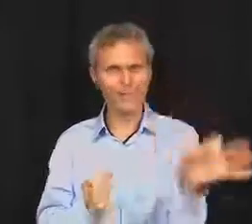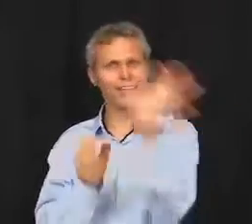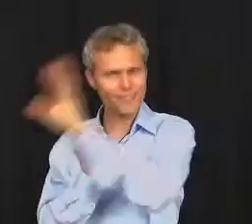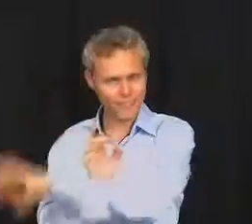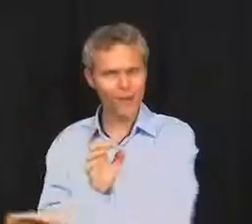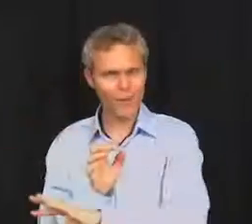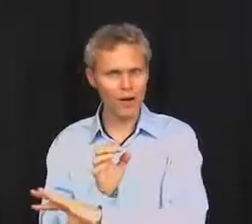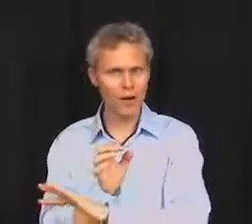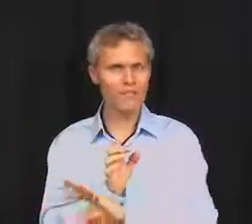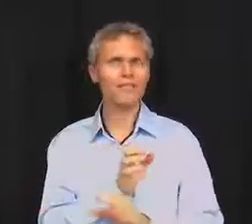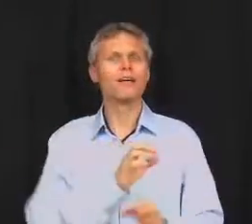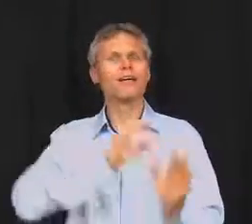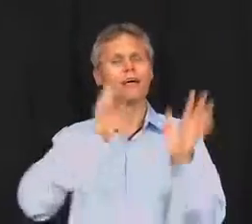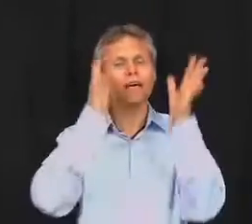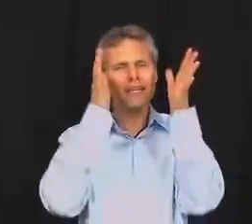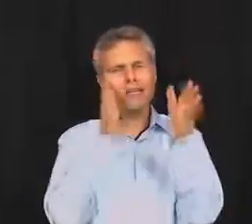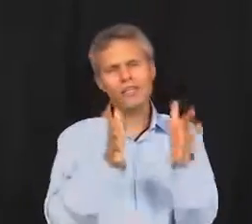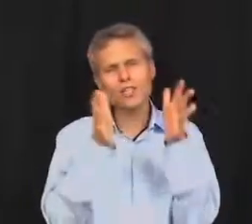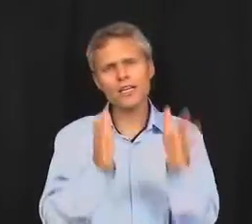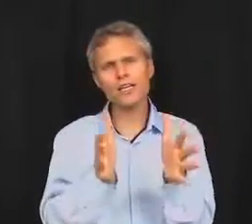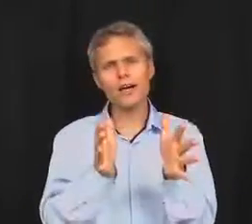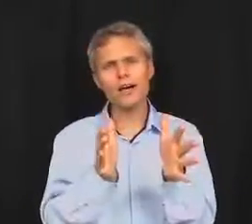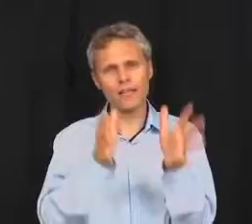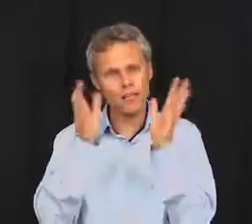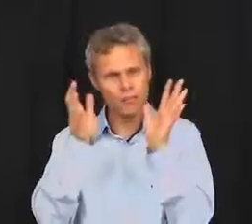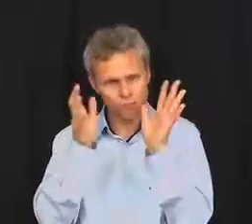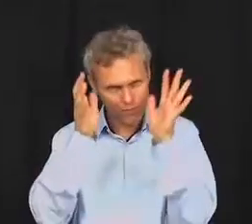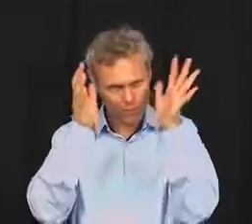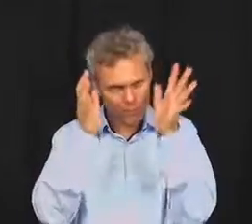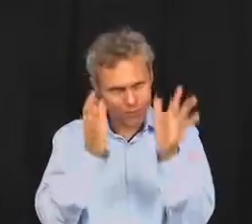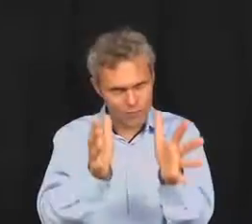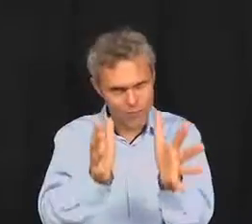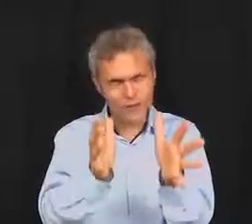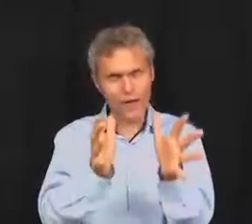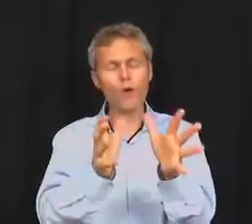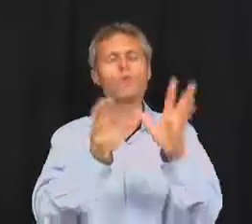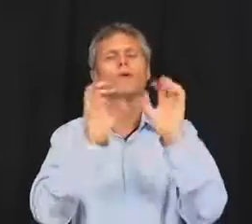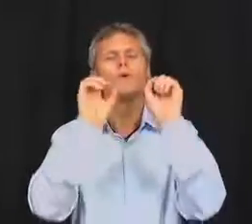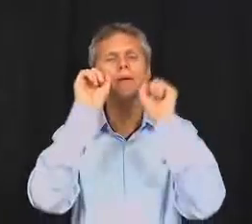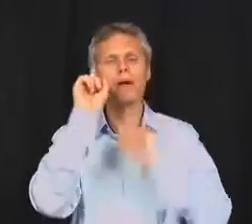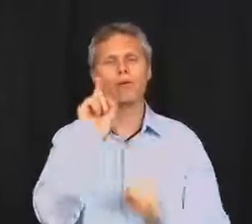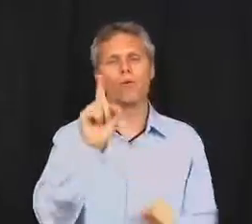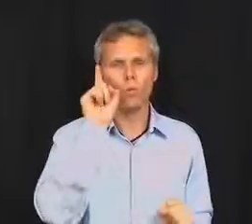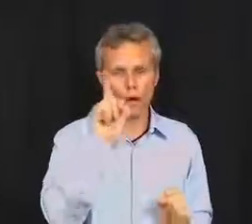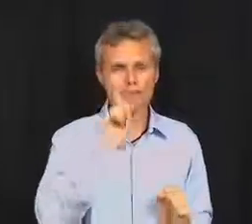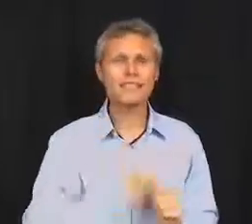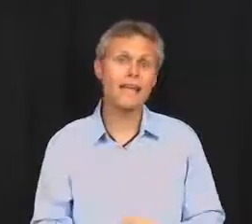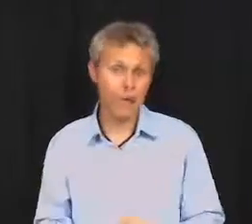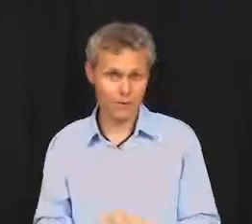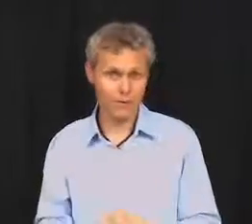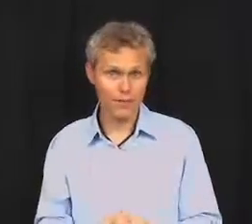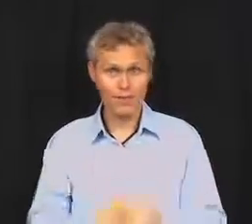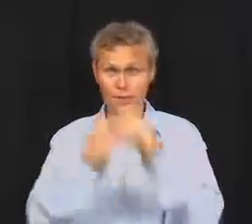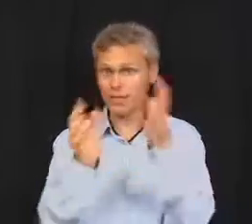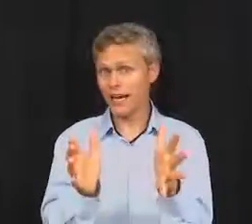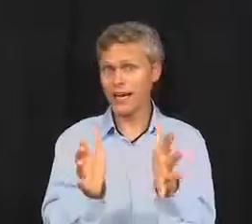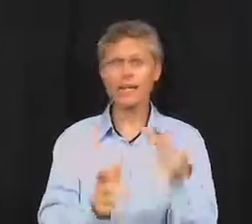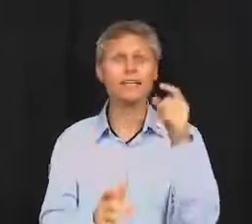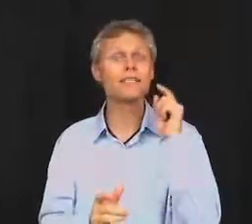link to the webinars. And each email, each video will be on one step. So today is